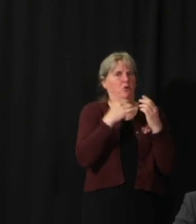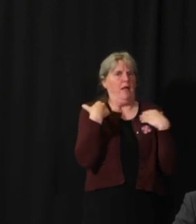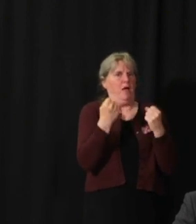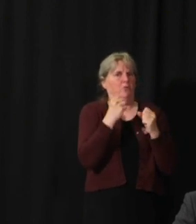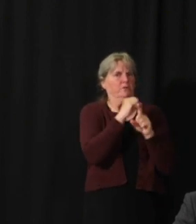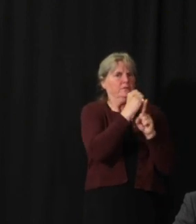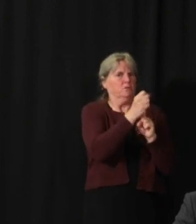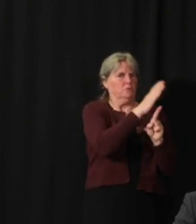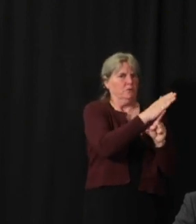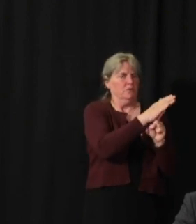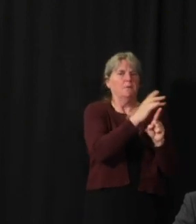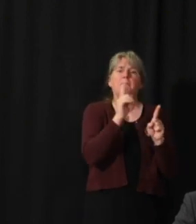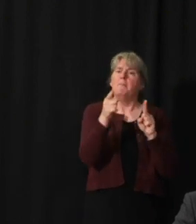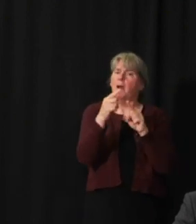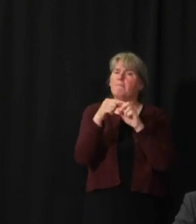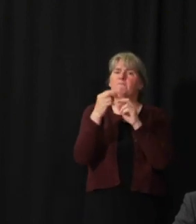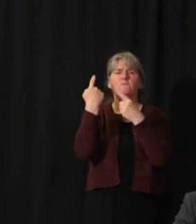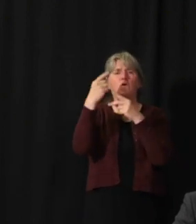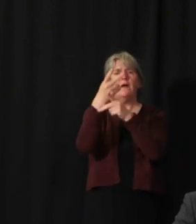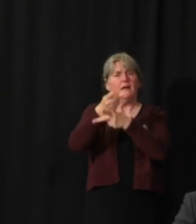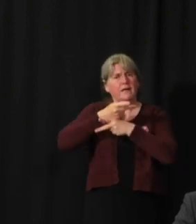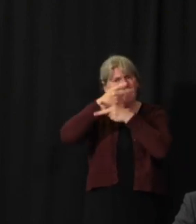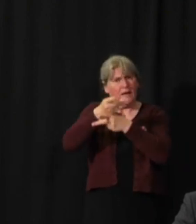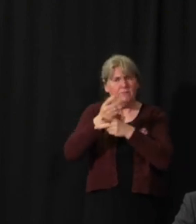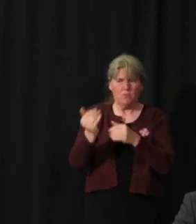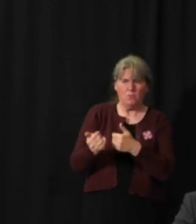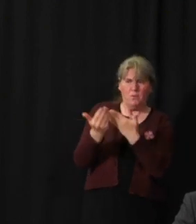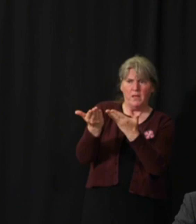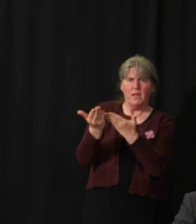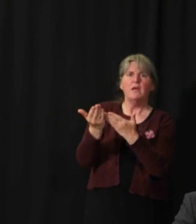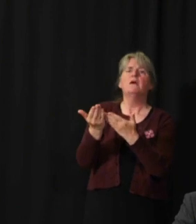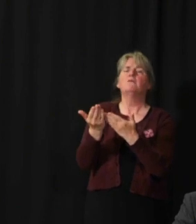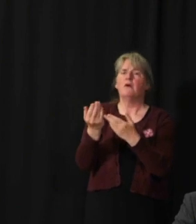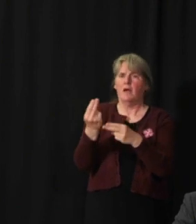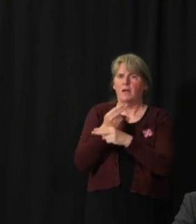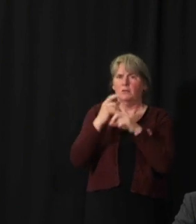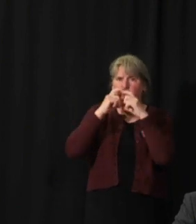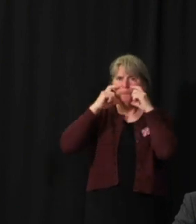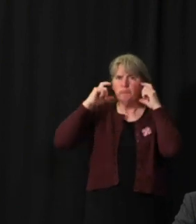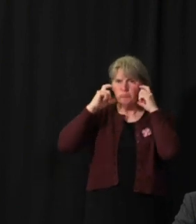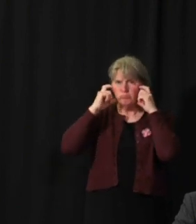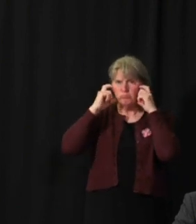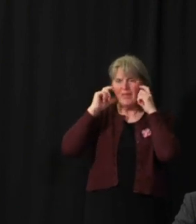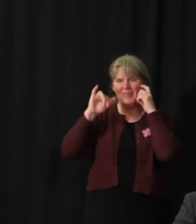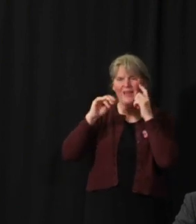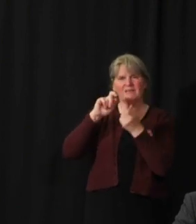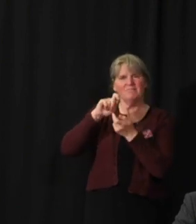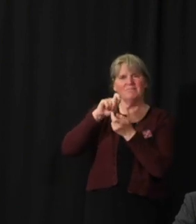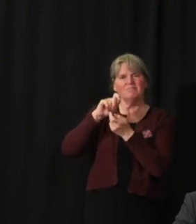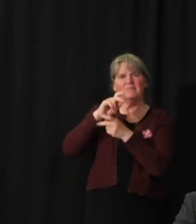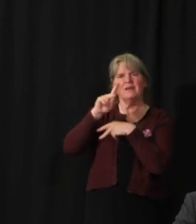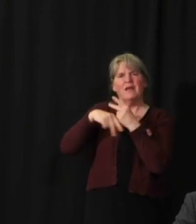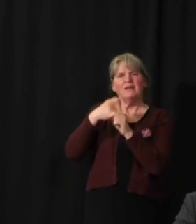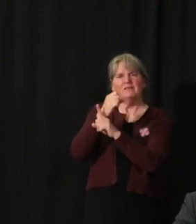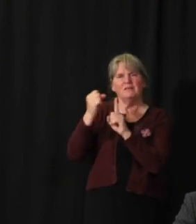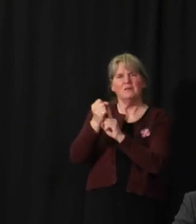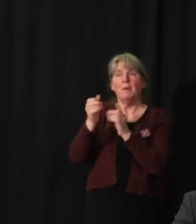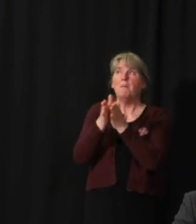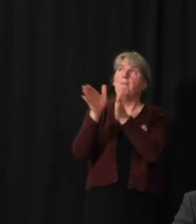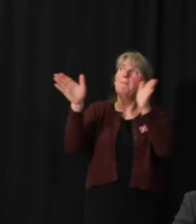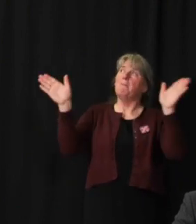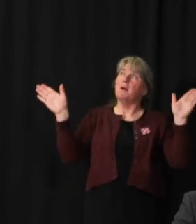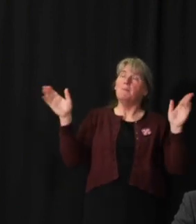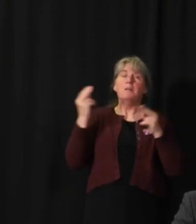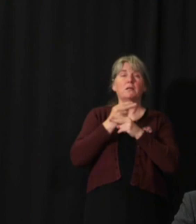as an extra precaution, we advise the use of non-medical masks in those cases. But for public use,